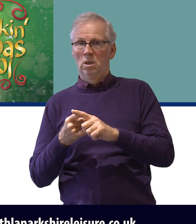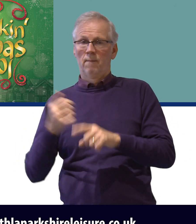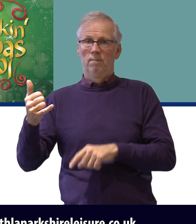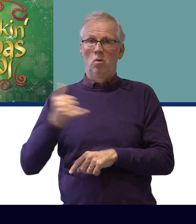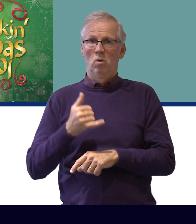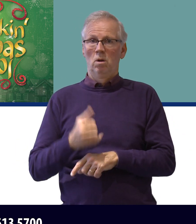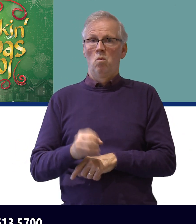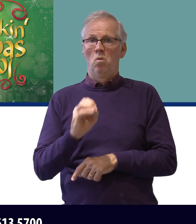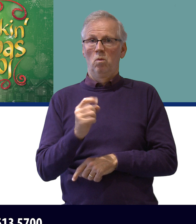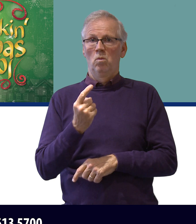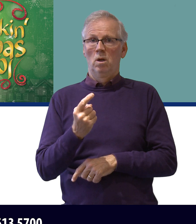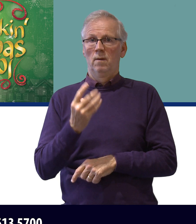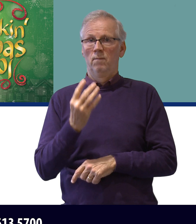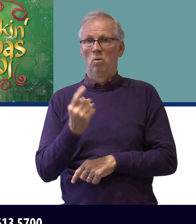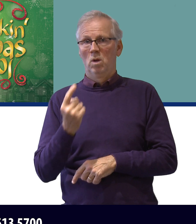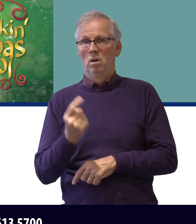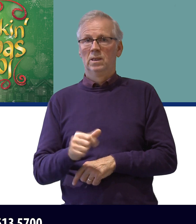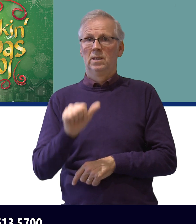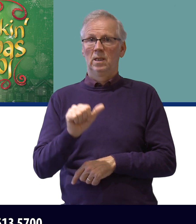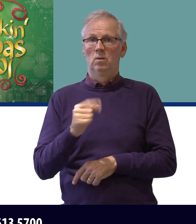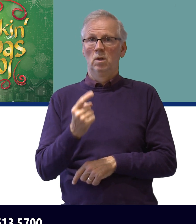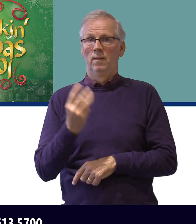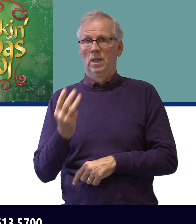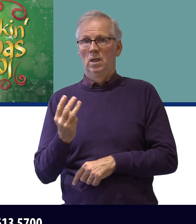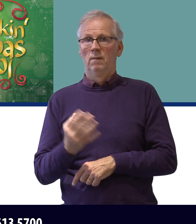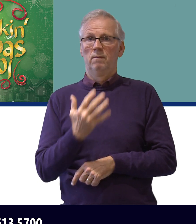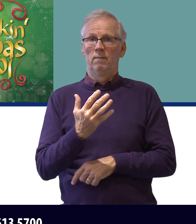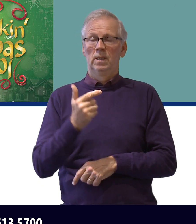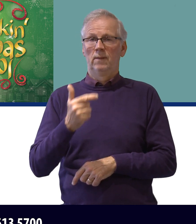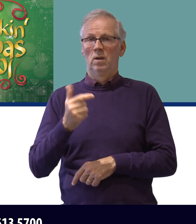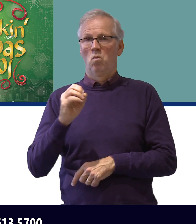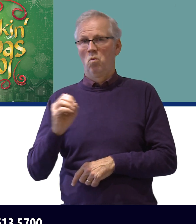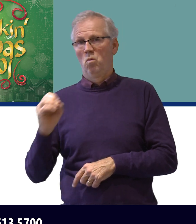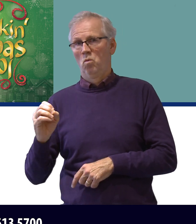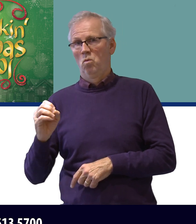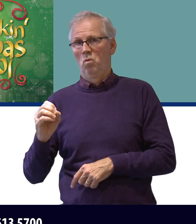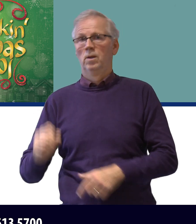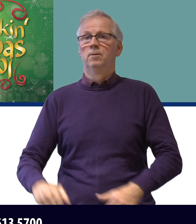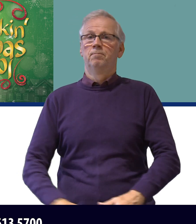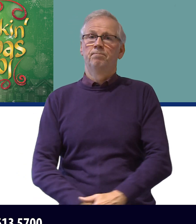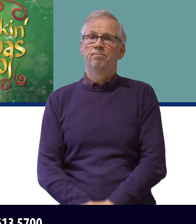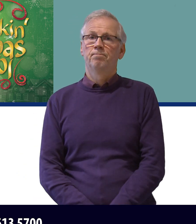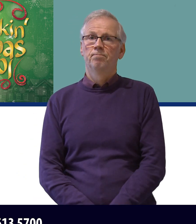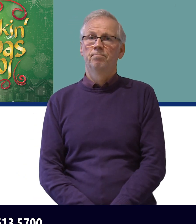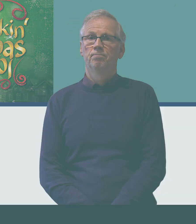Phone 0141 613 5700 Community 0064 veuxane Phone 0165